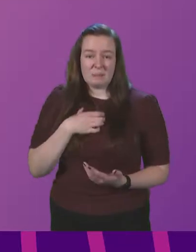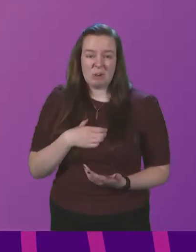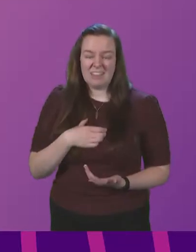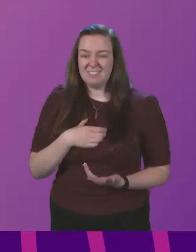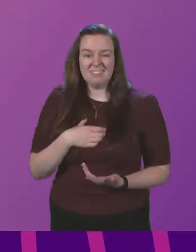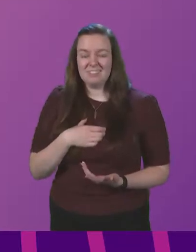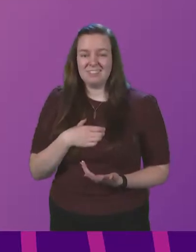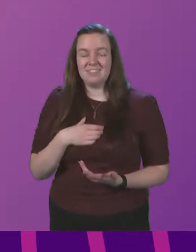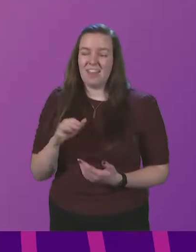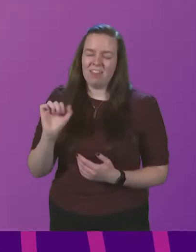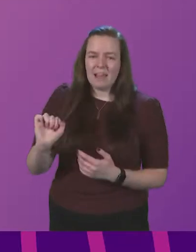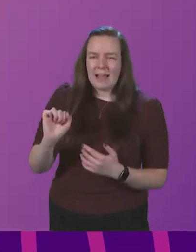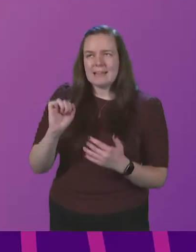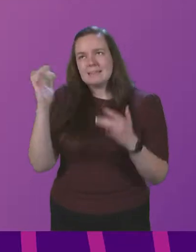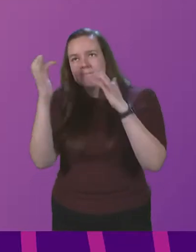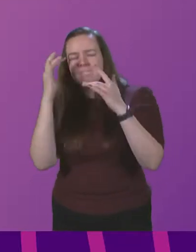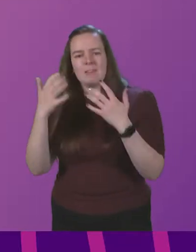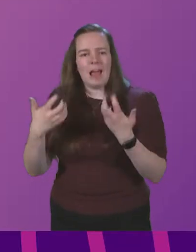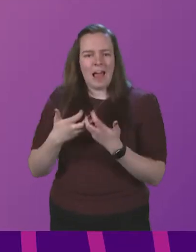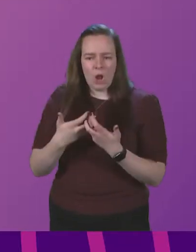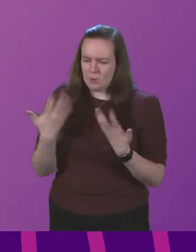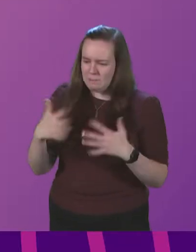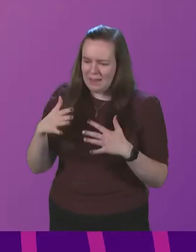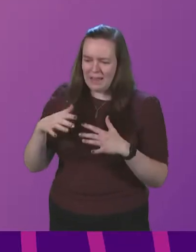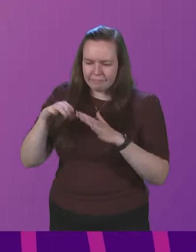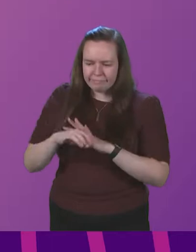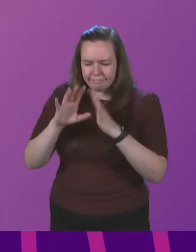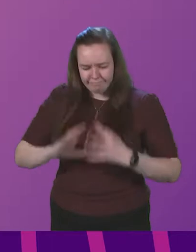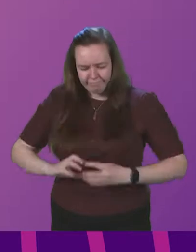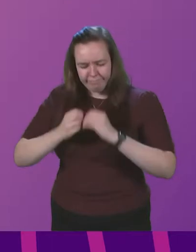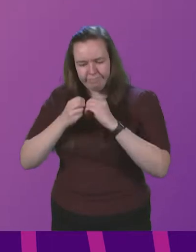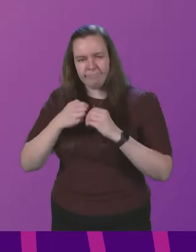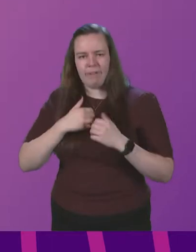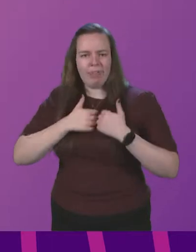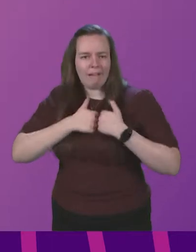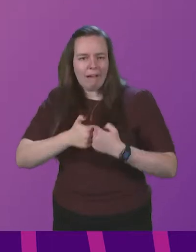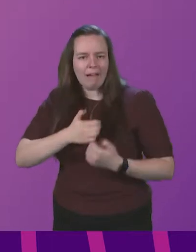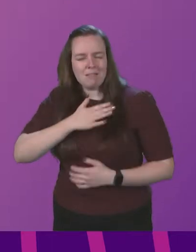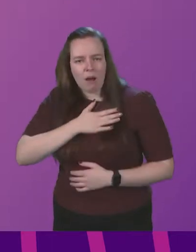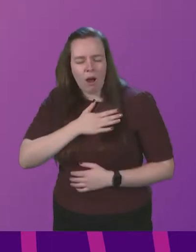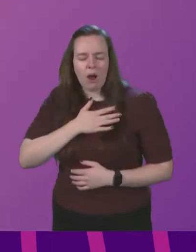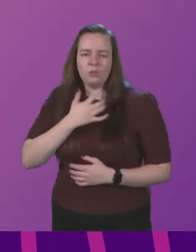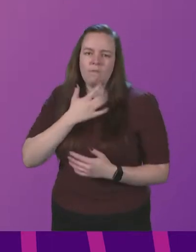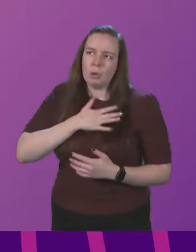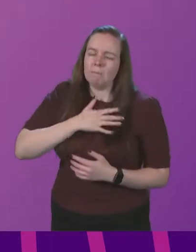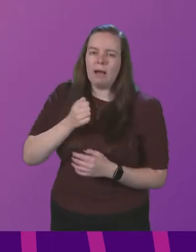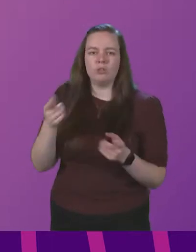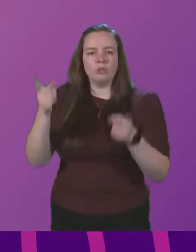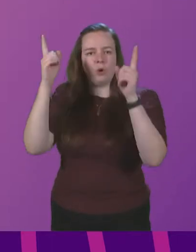They reflect how they have been made with the generous heart of a compassionate God.